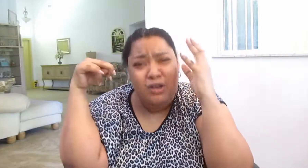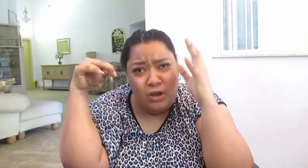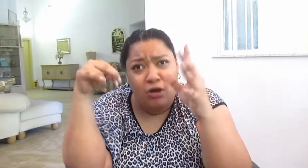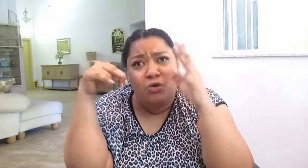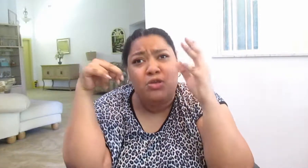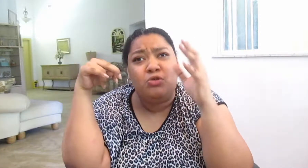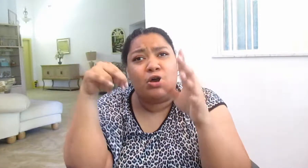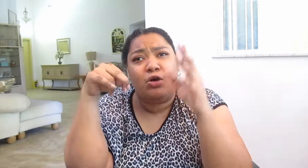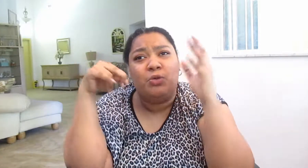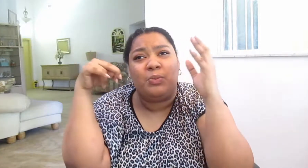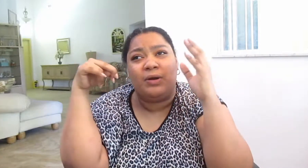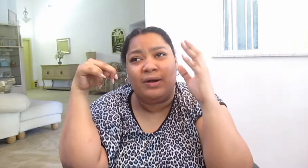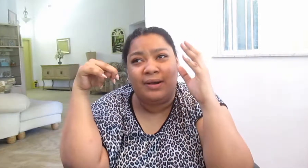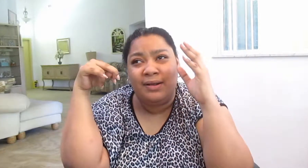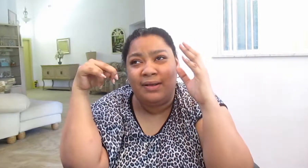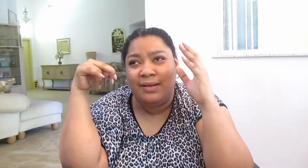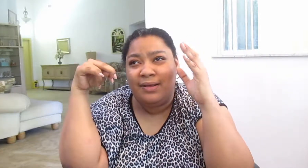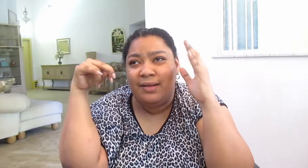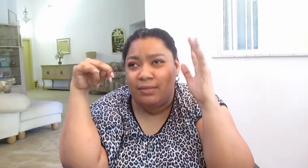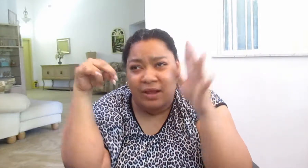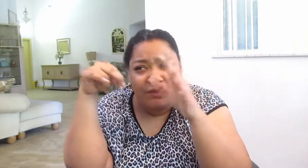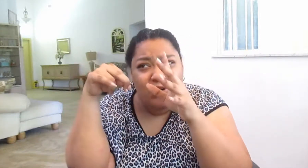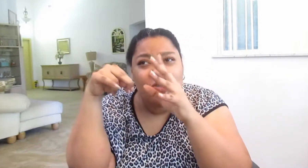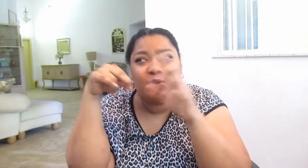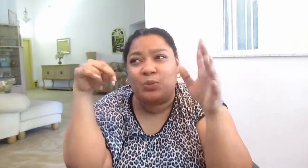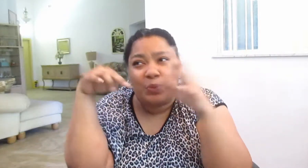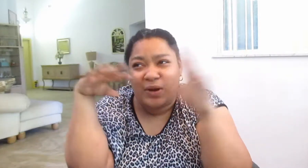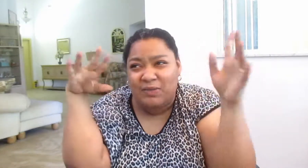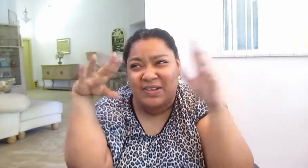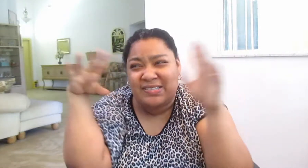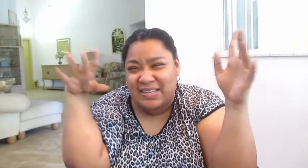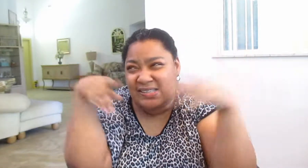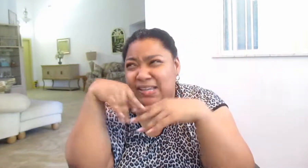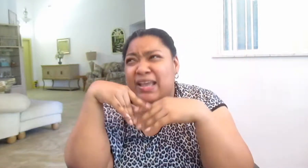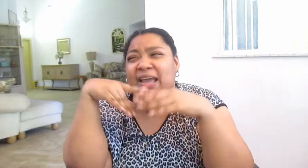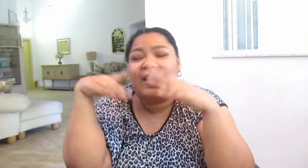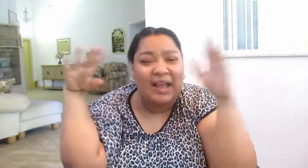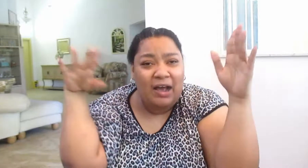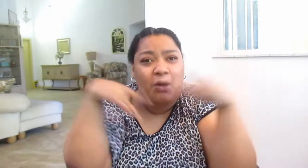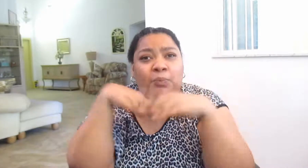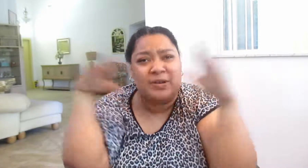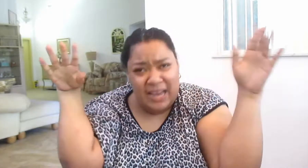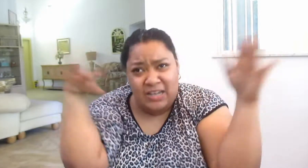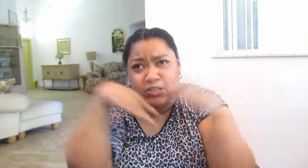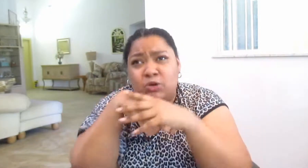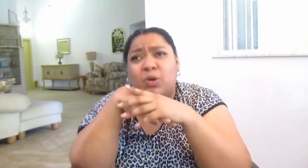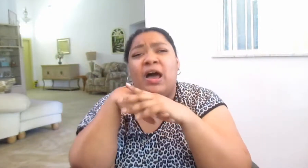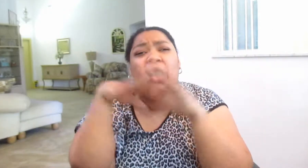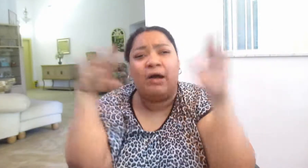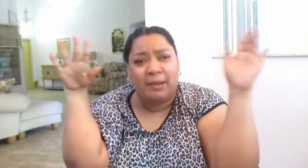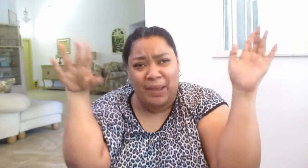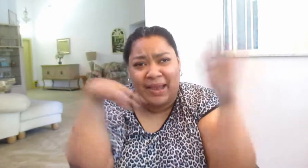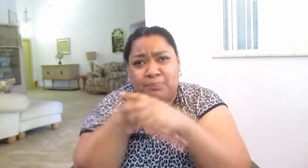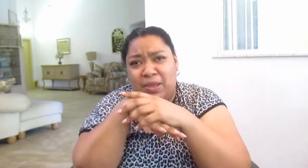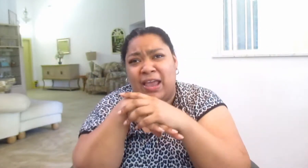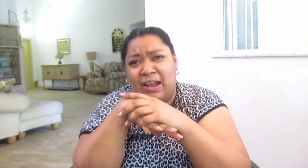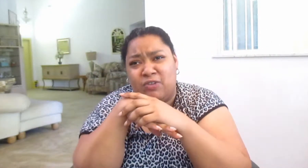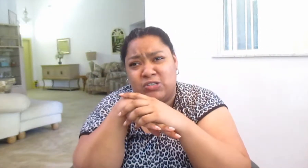know you know we were lovers or whatever this is. And I'll protect you. I'll come back and be ahead of your